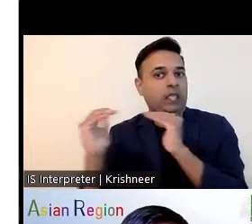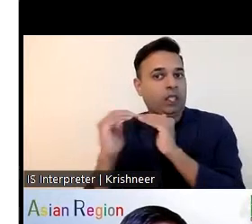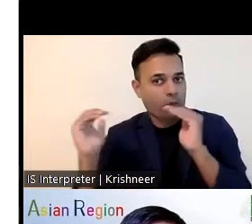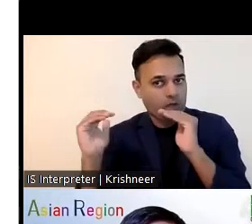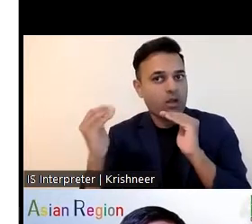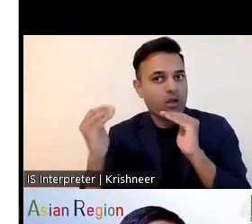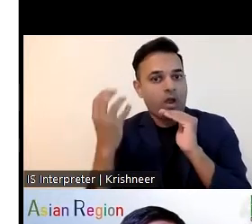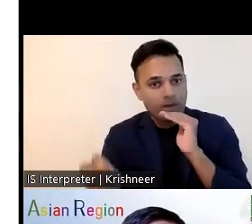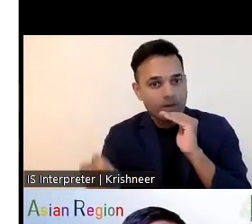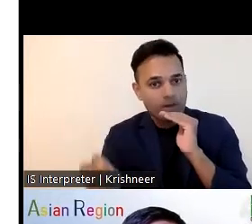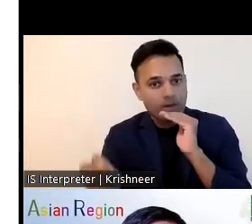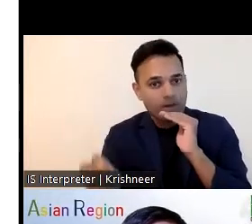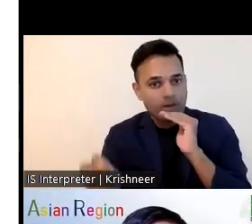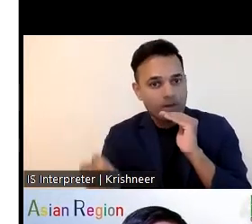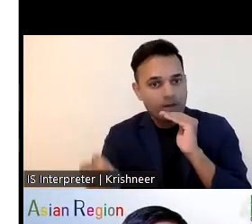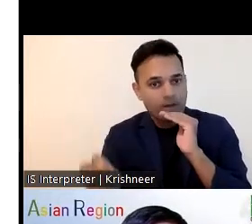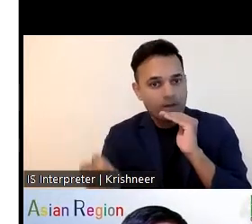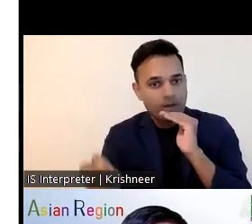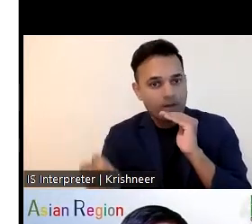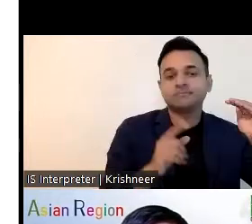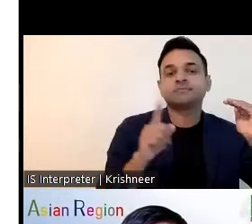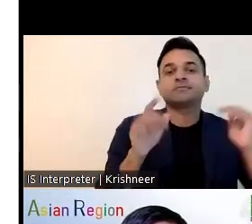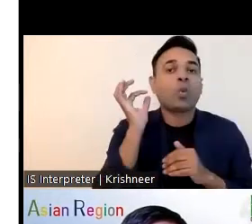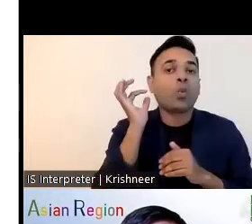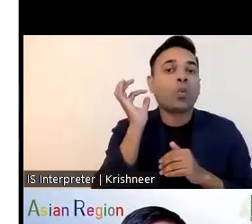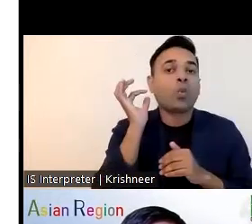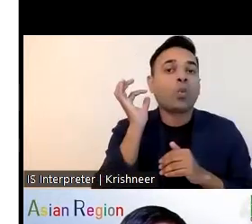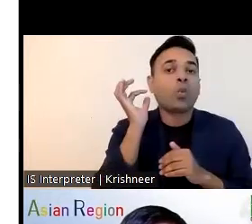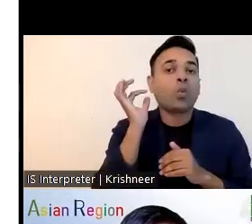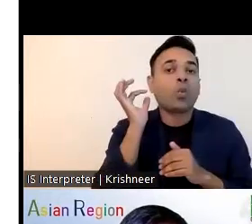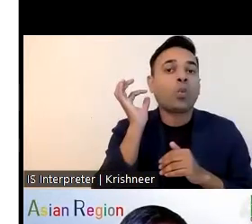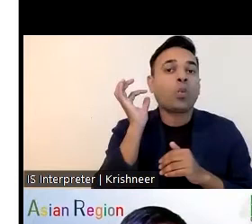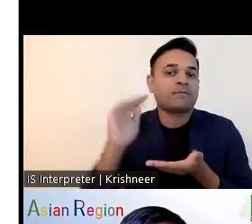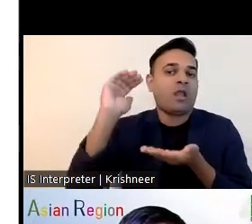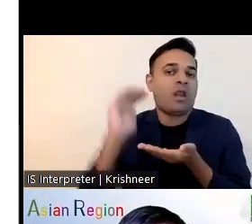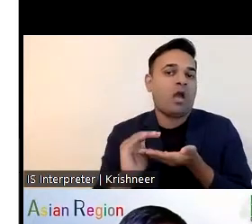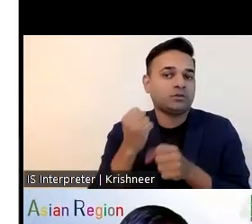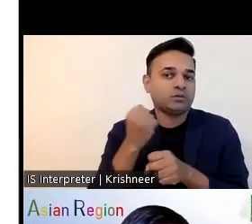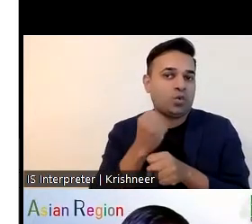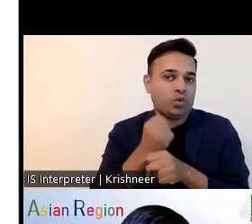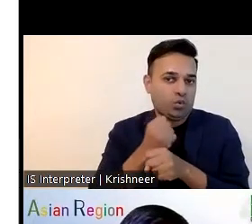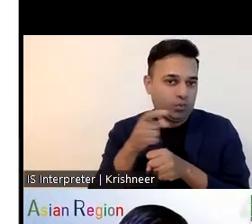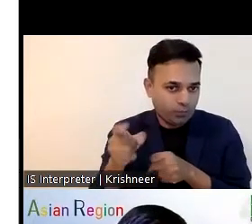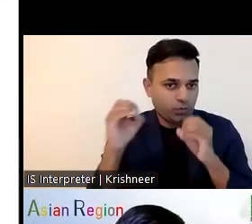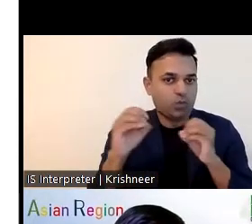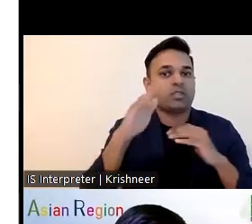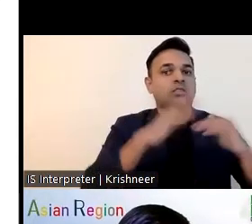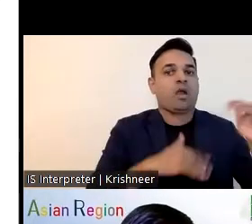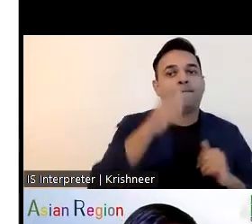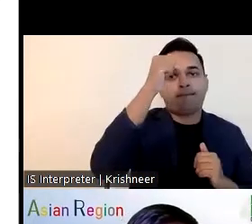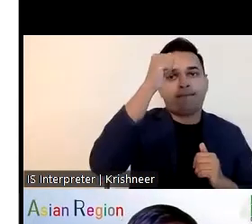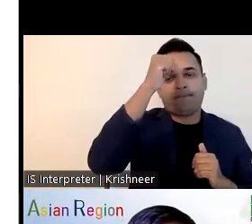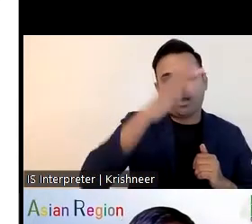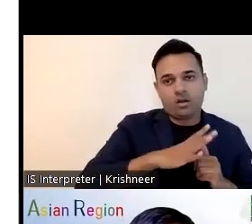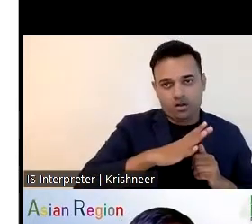in comparison to those who have less education even within the disability community disability